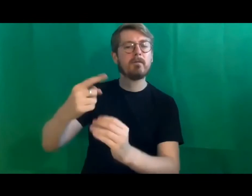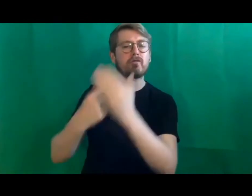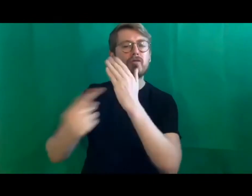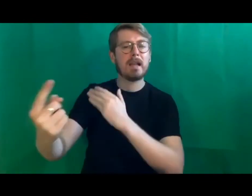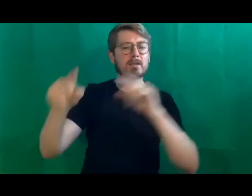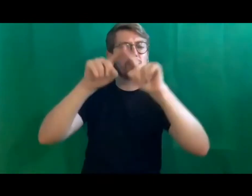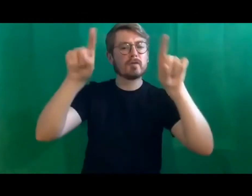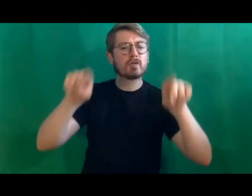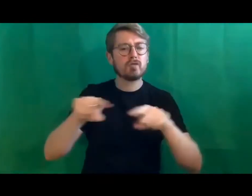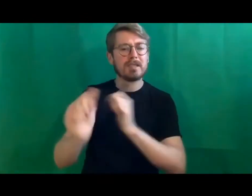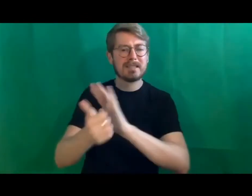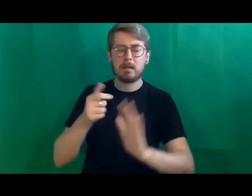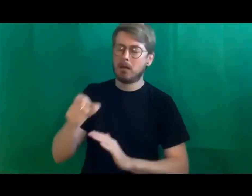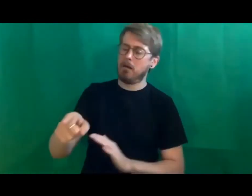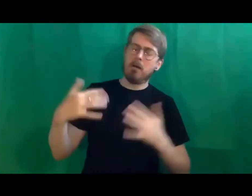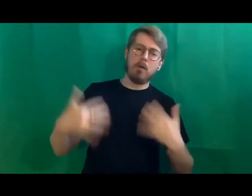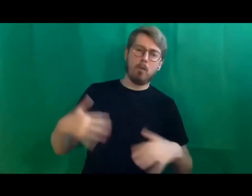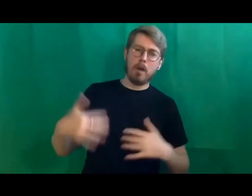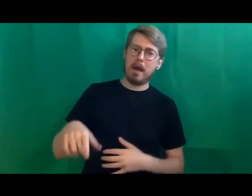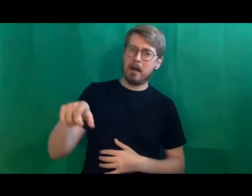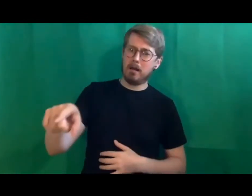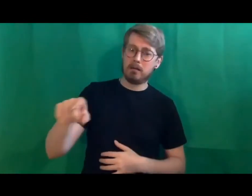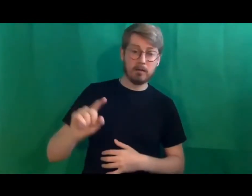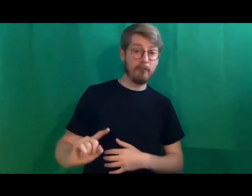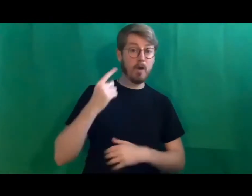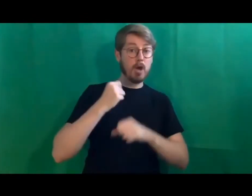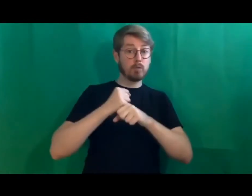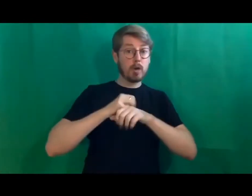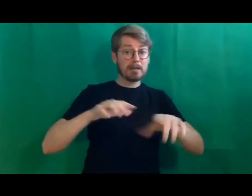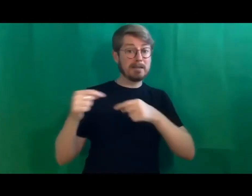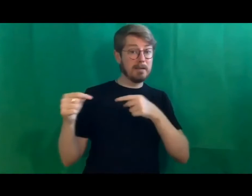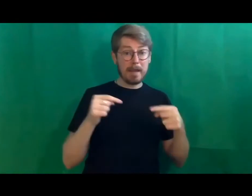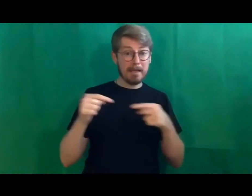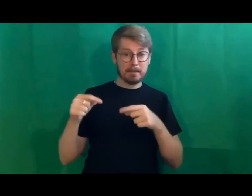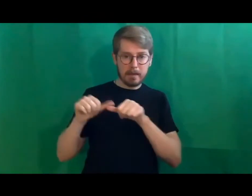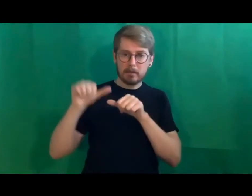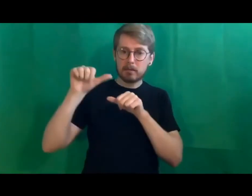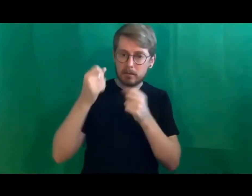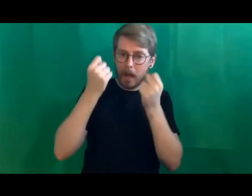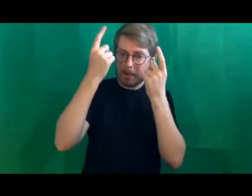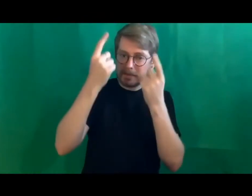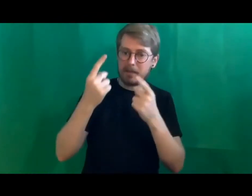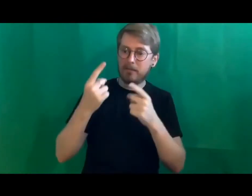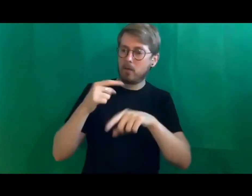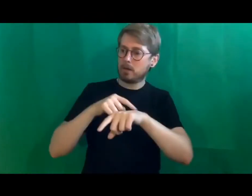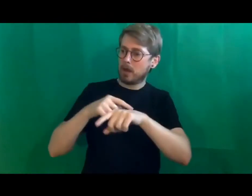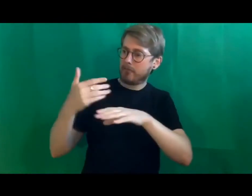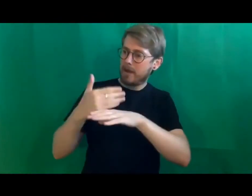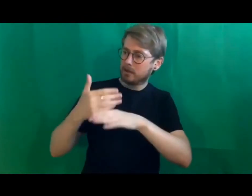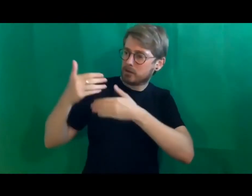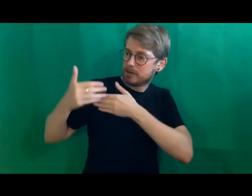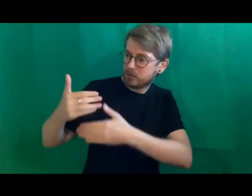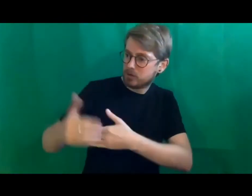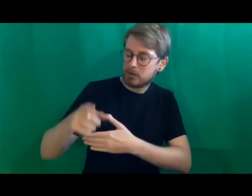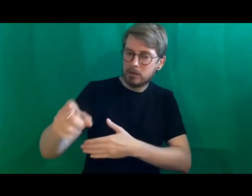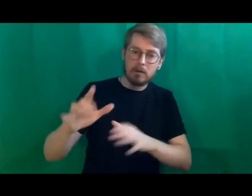just been an incredible powerhouse from the first broadcast debate to then having the idea for the time for action um sessions and just being an